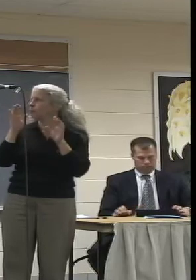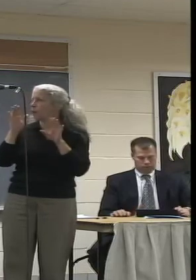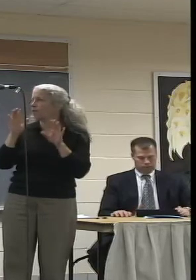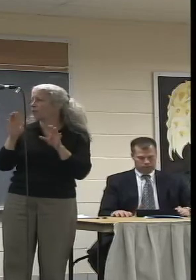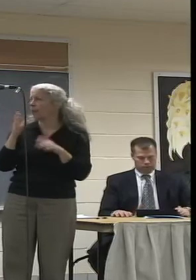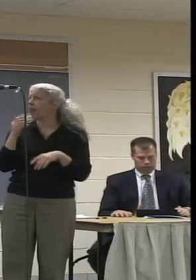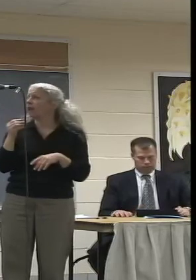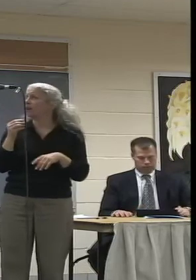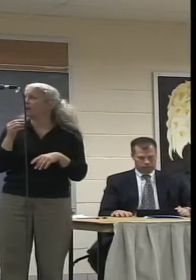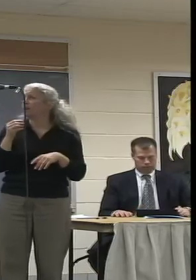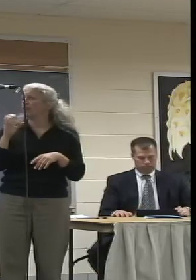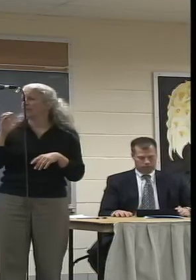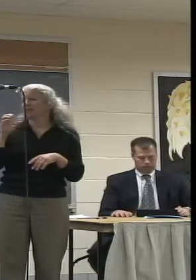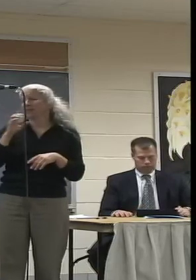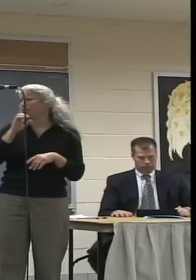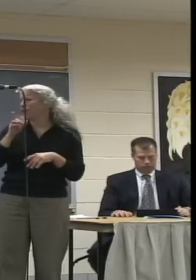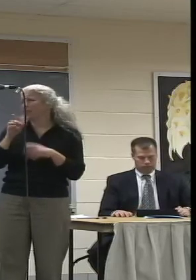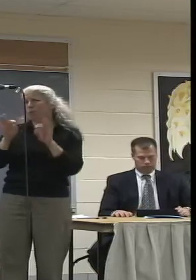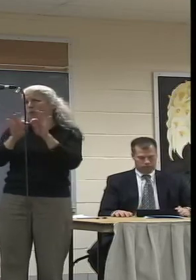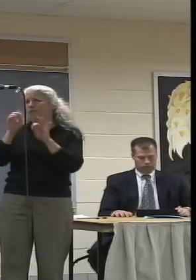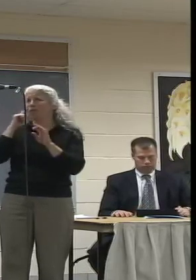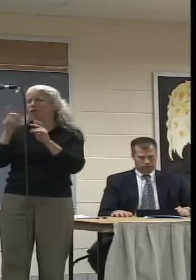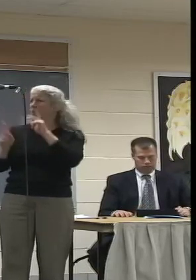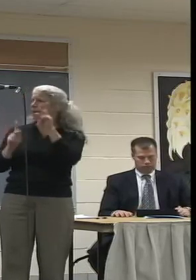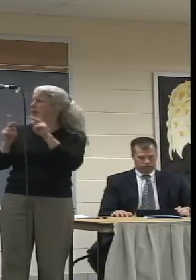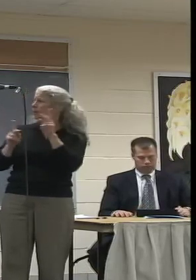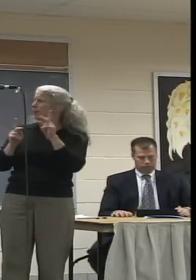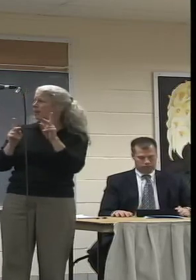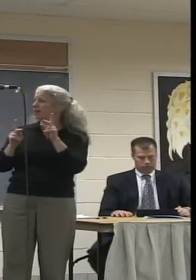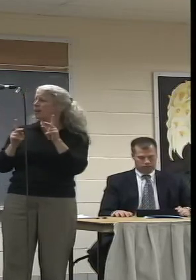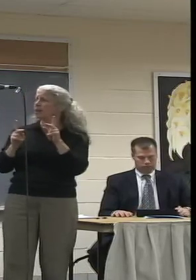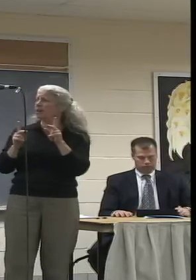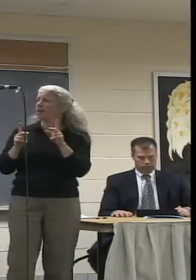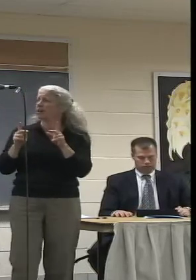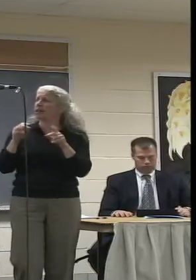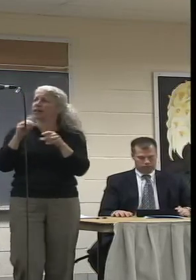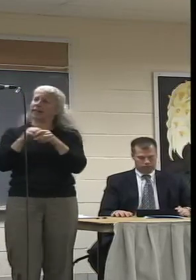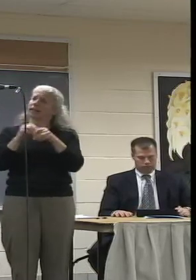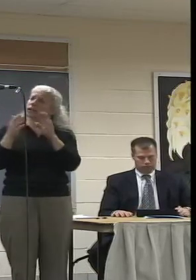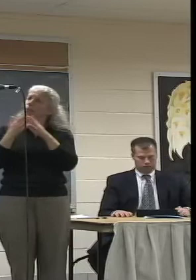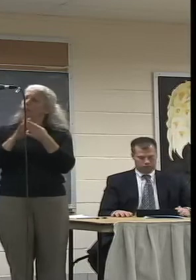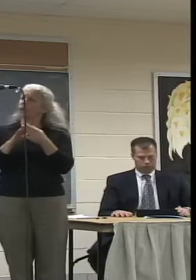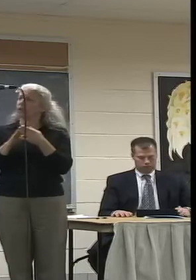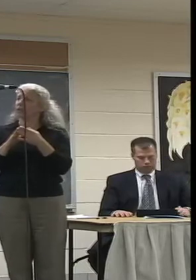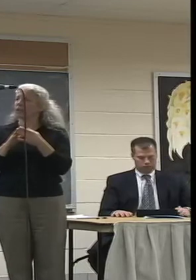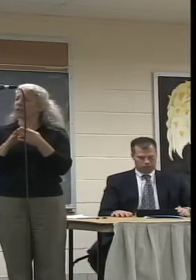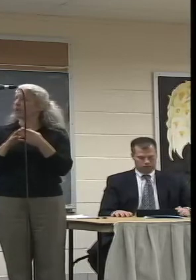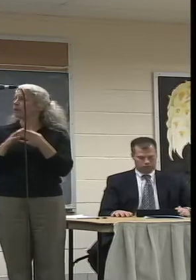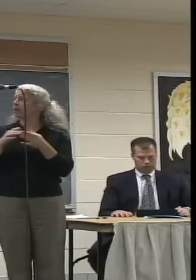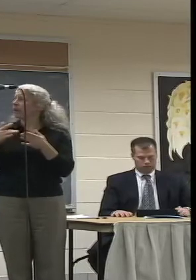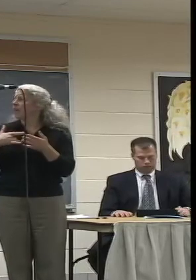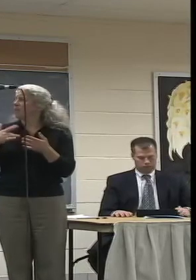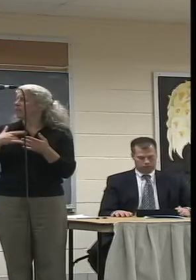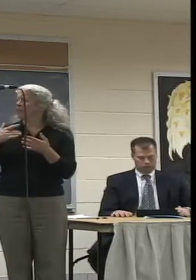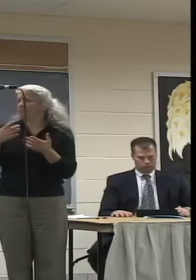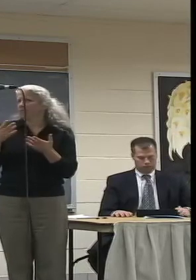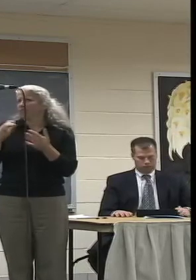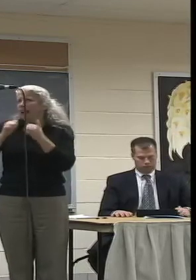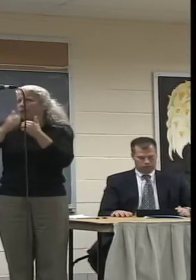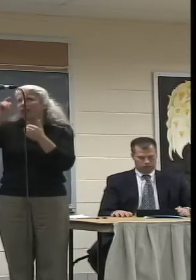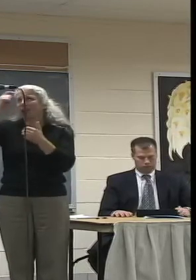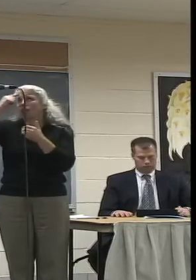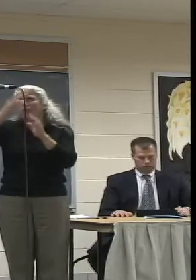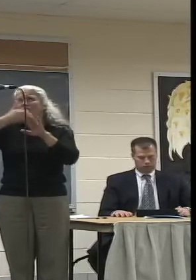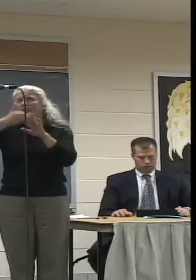simply civil recourse. And to see that it's civil recourse is great. It's how government works.